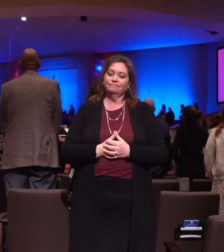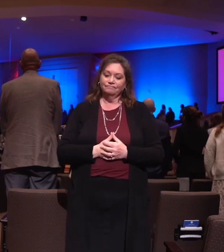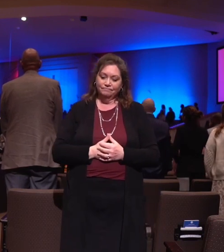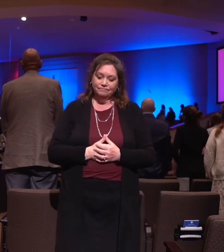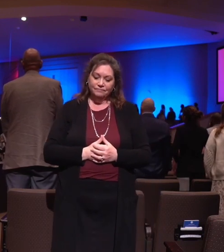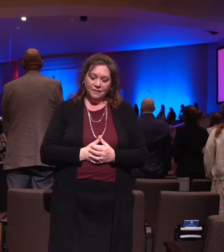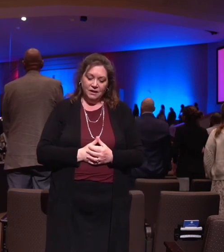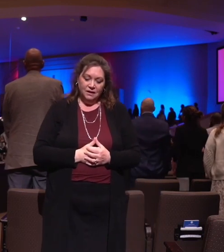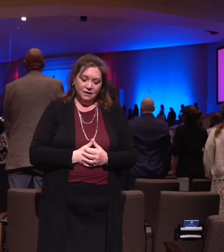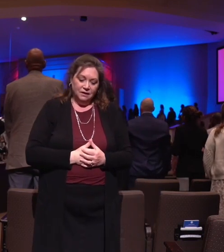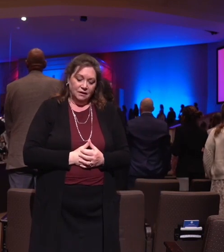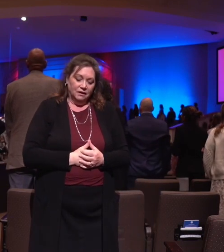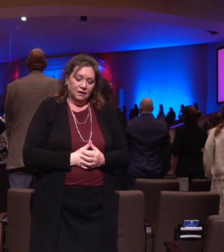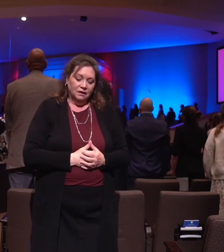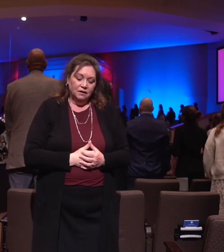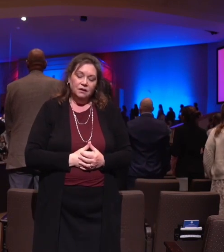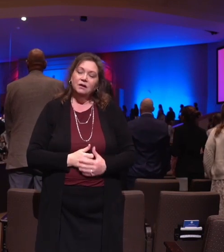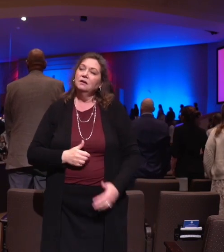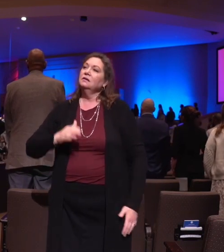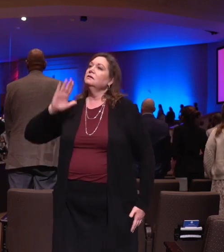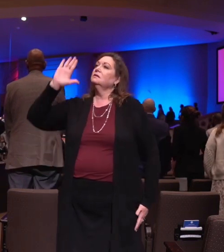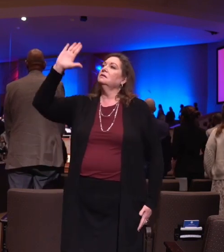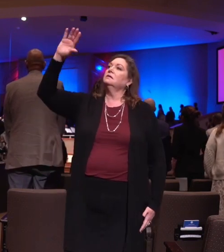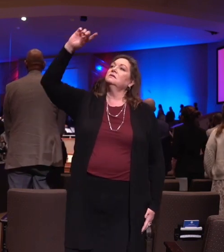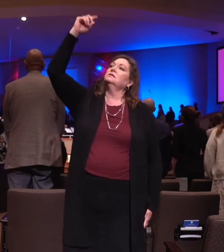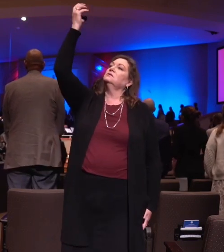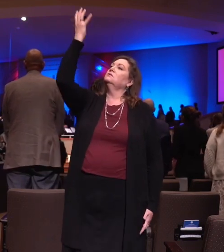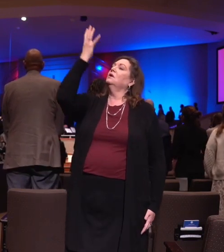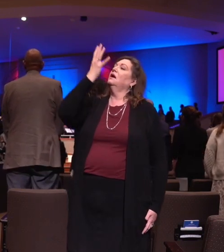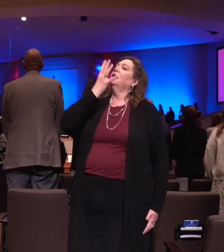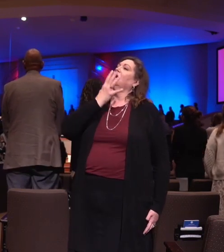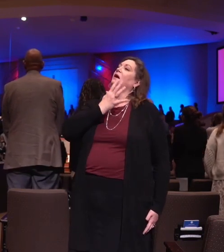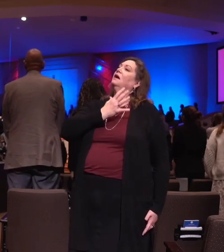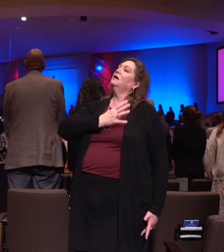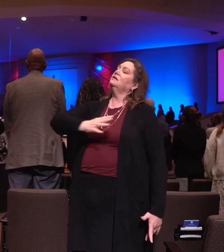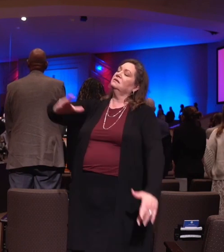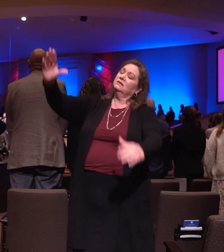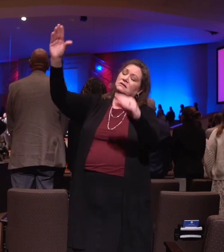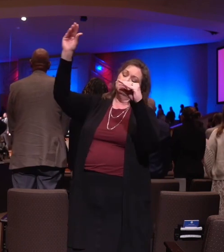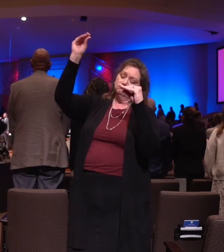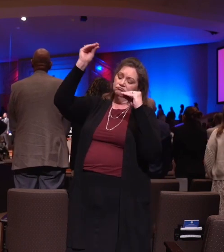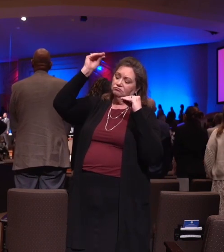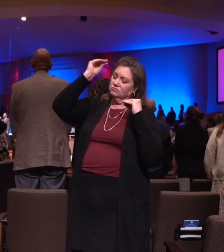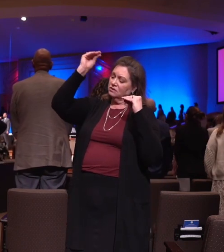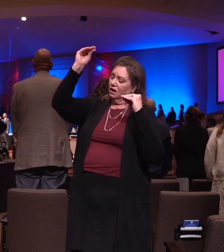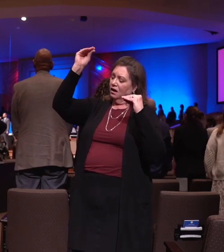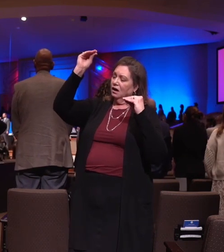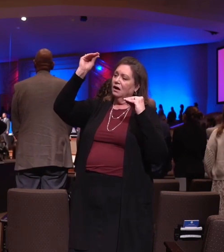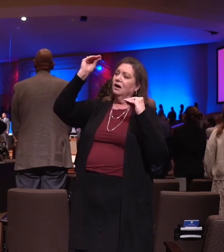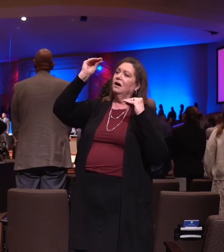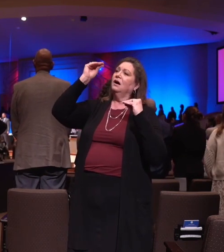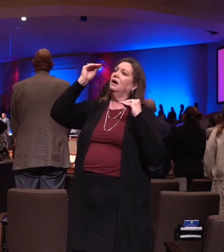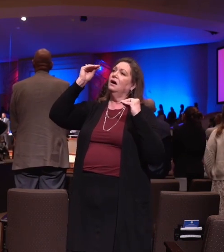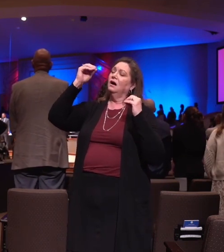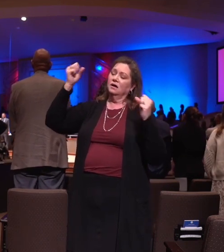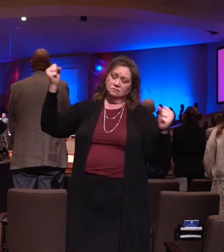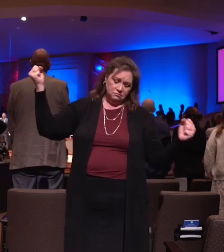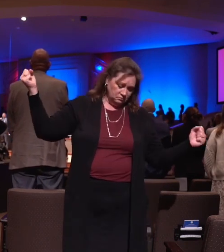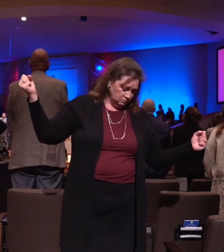T'was grace that taught my heart to fear, and